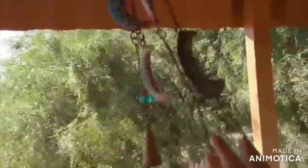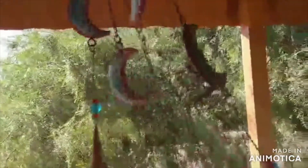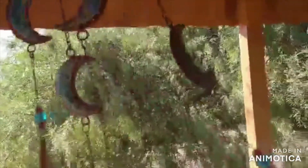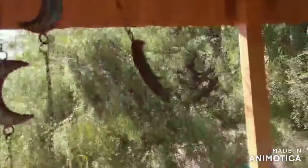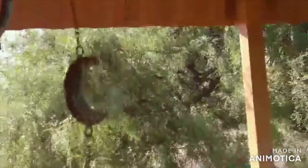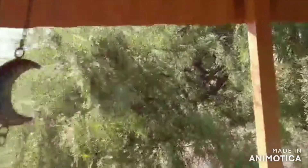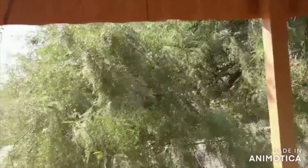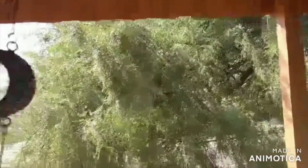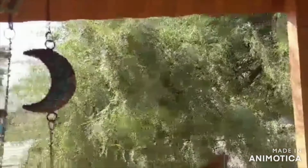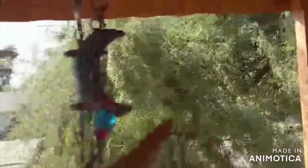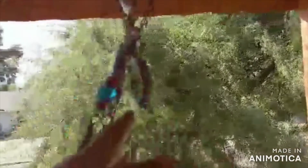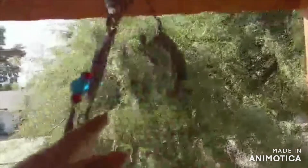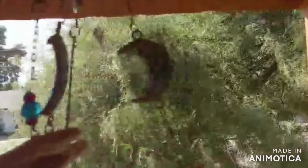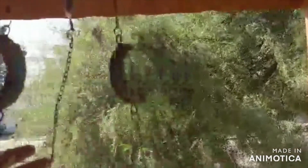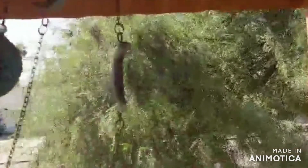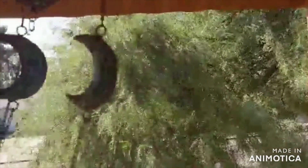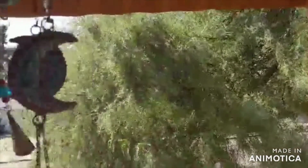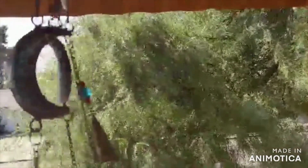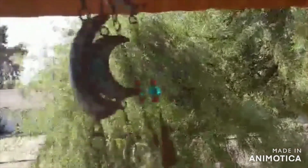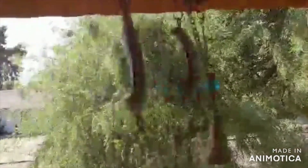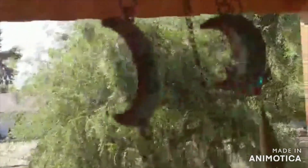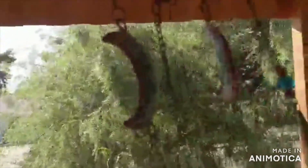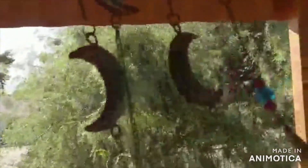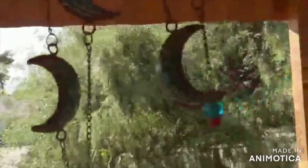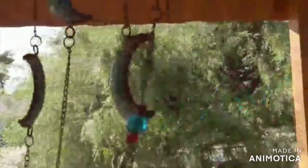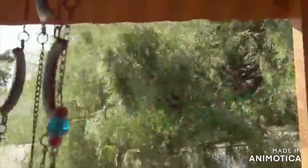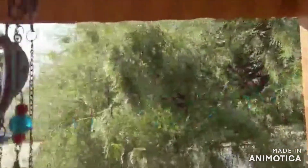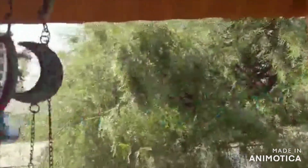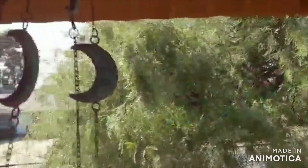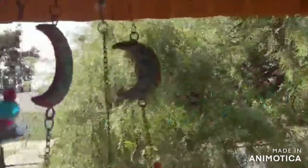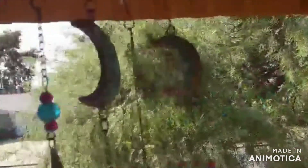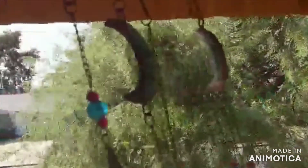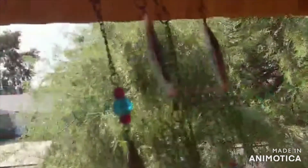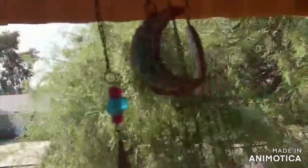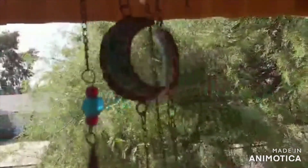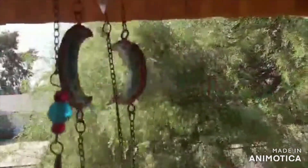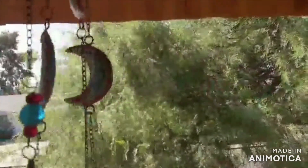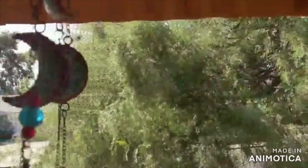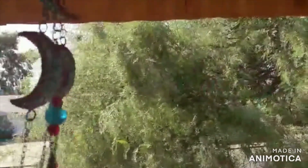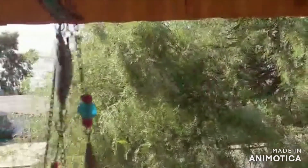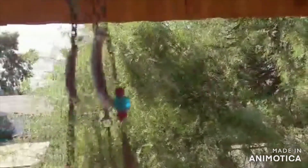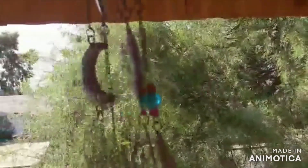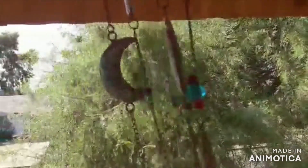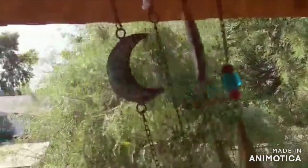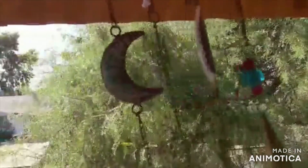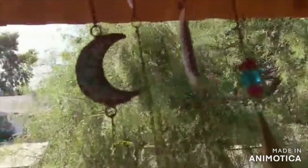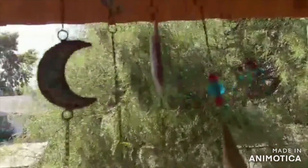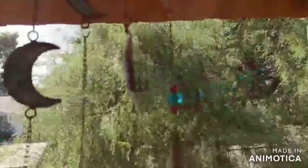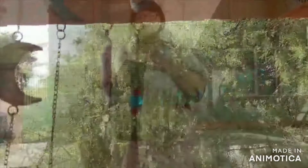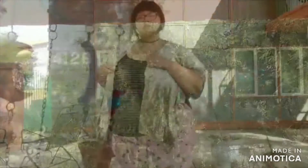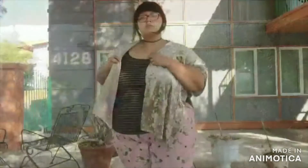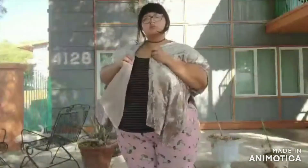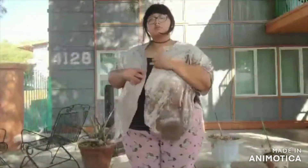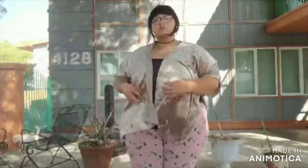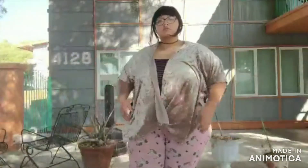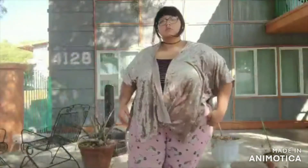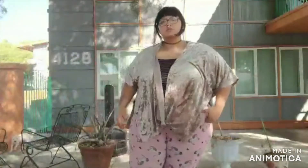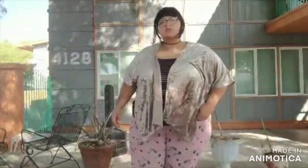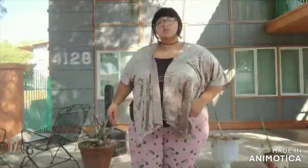body and soul feel whole like earth around it around again community community my